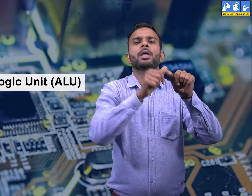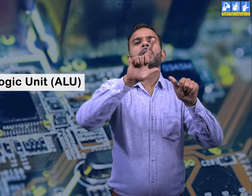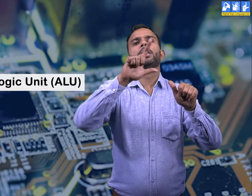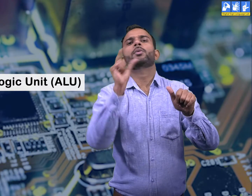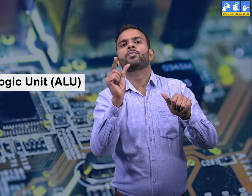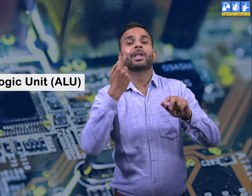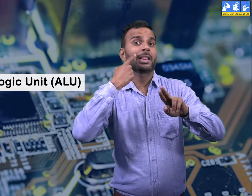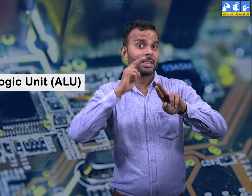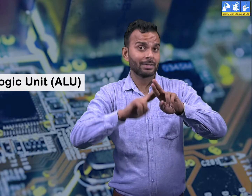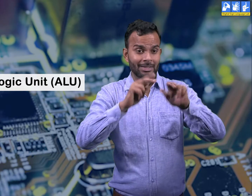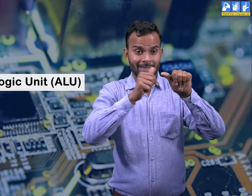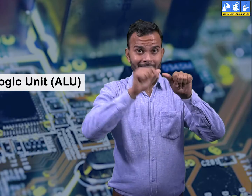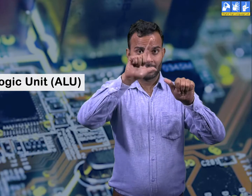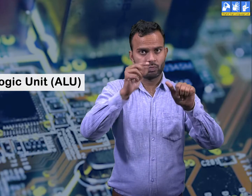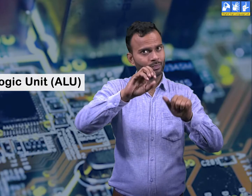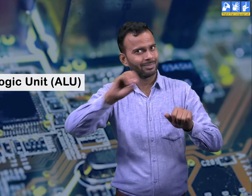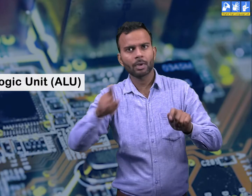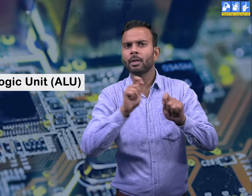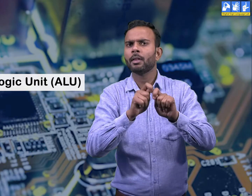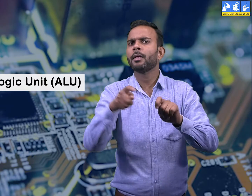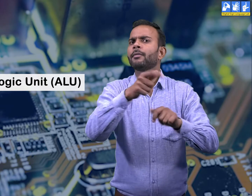In short, it is called as ALU.